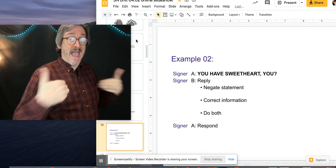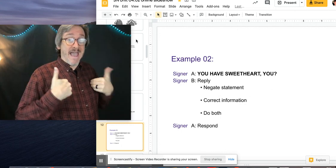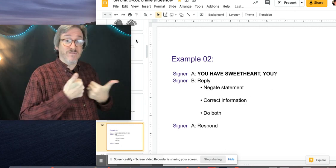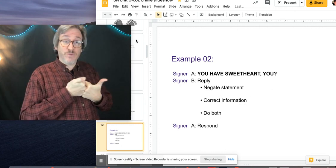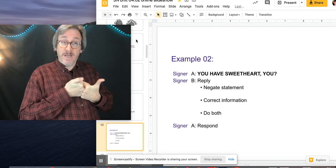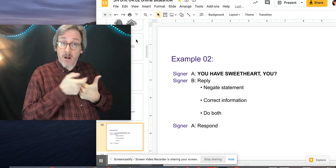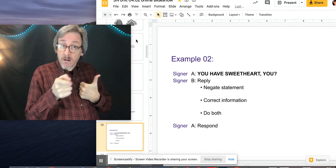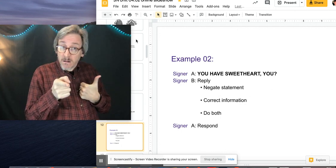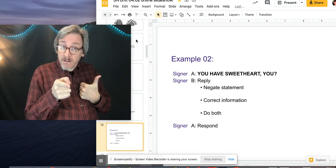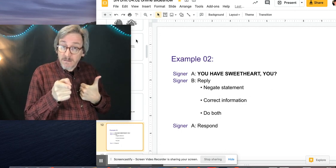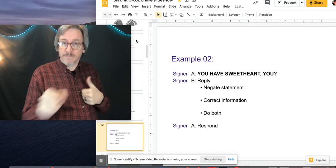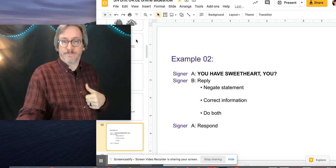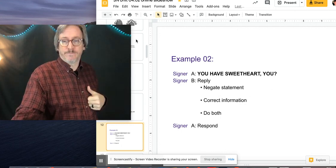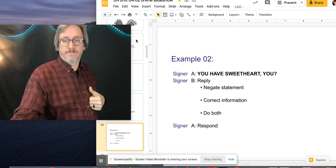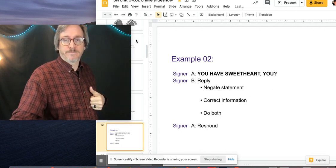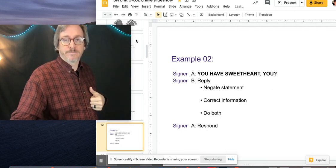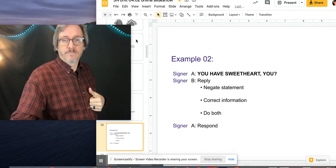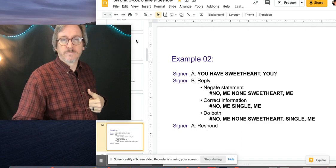Have sweetheart.